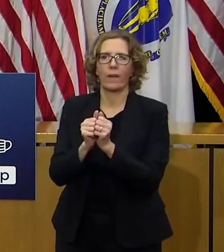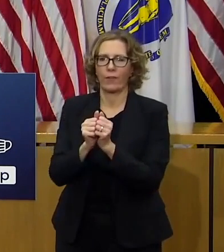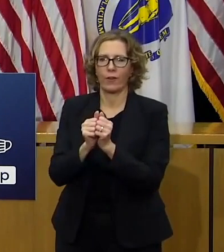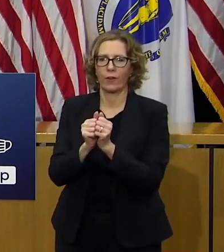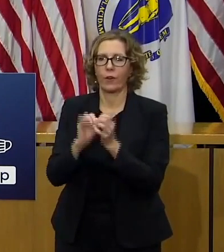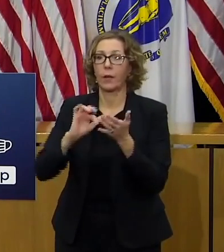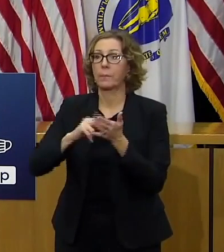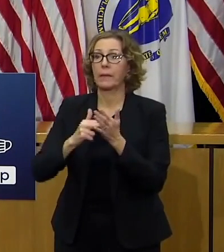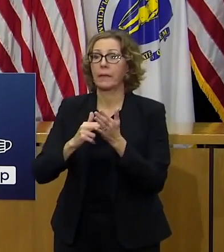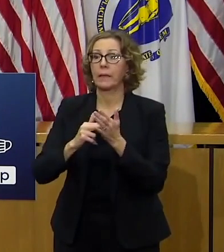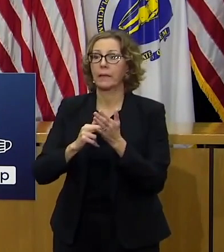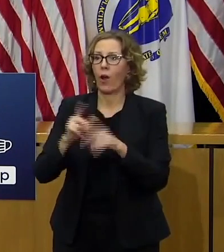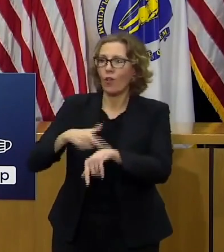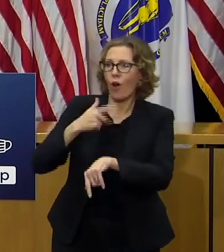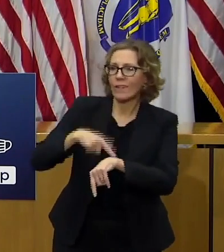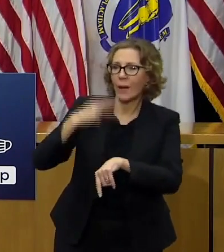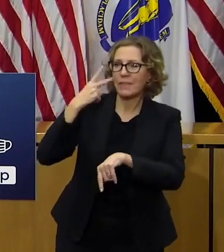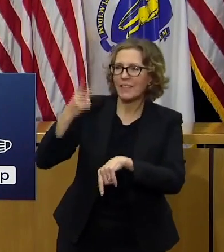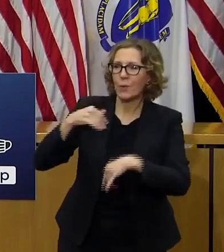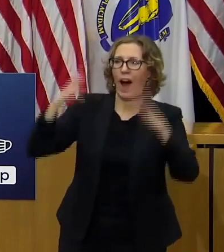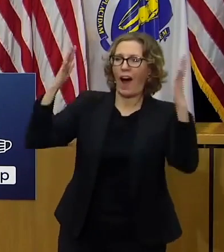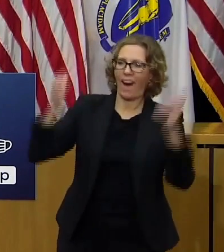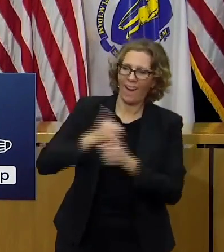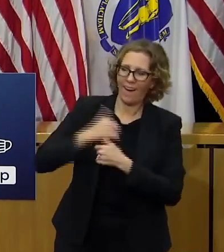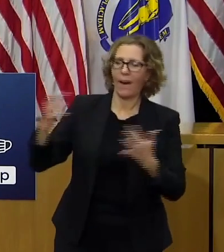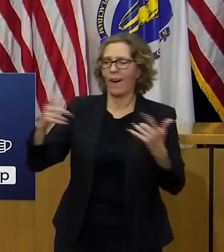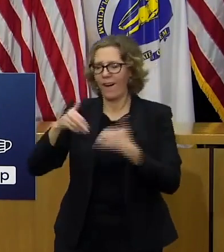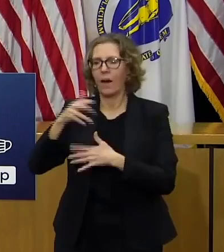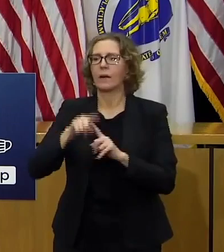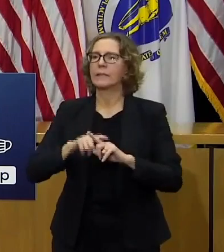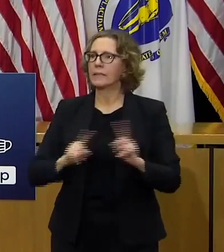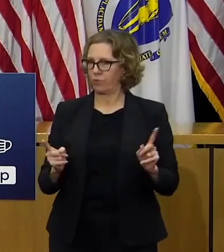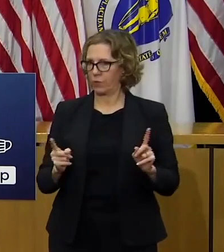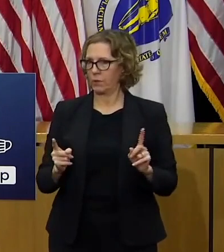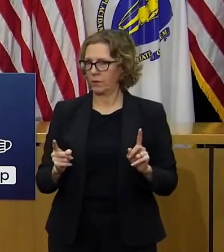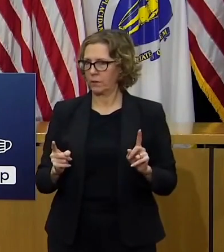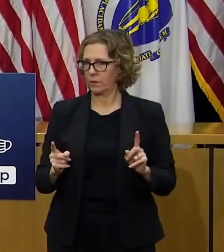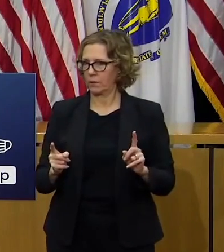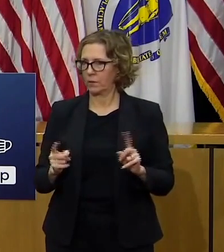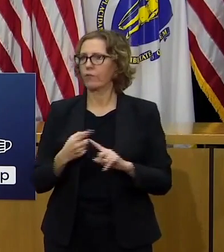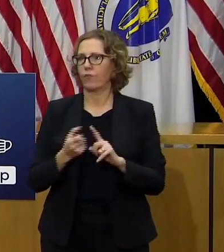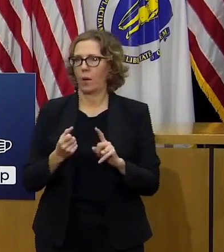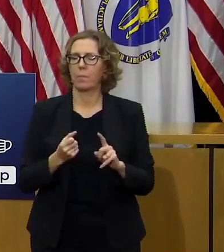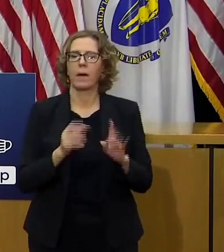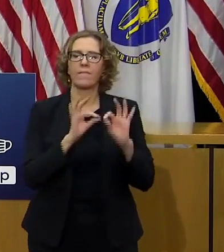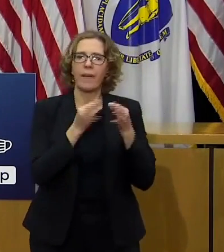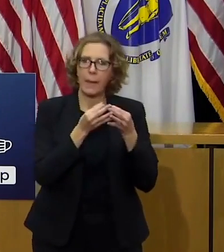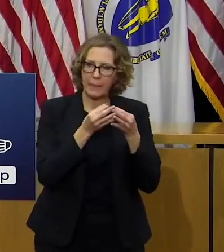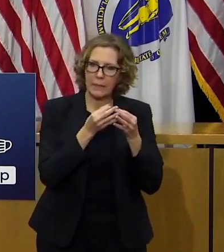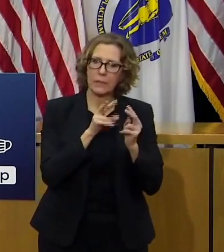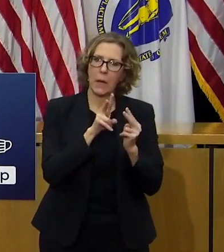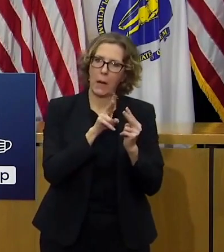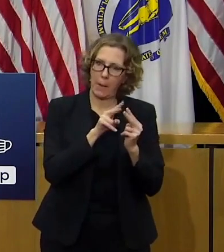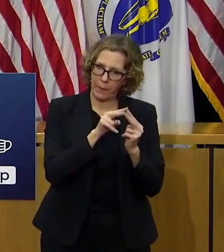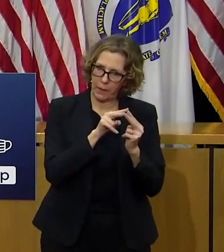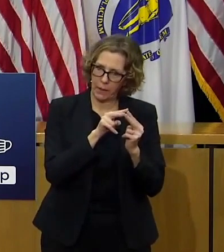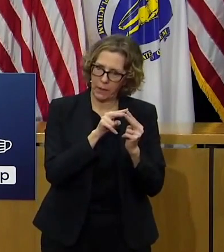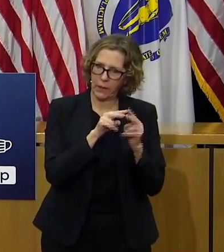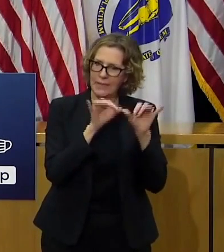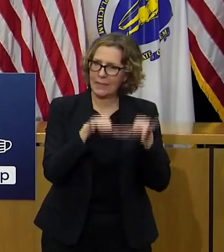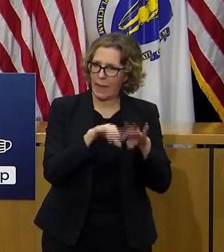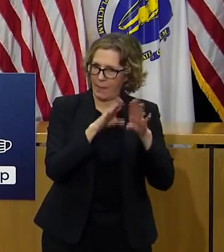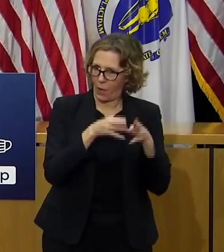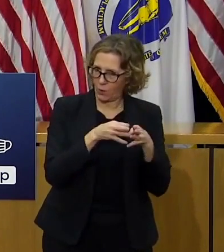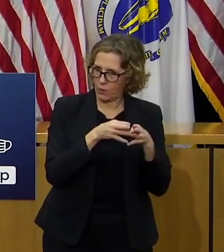really different situation and circumstance than families couples people who live